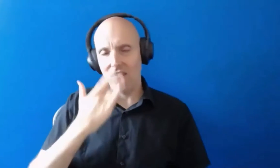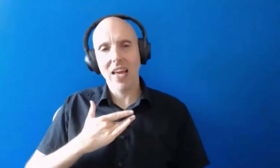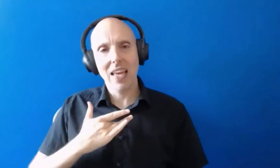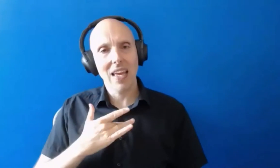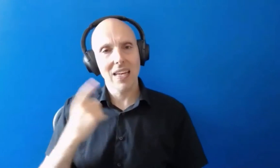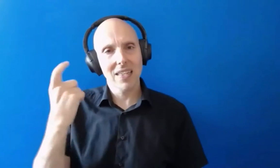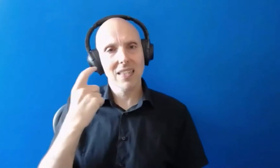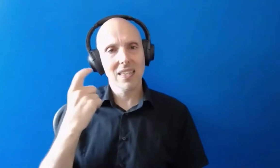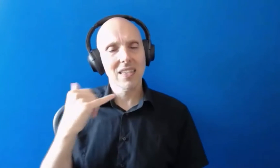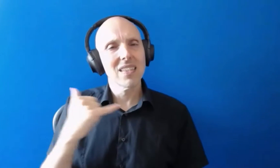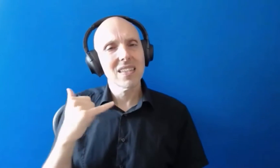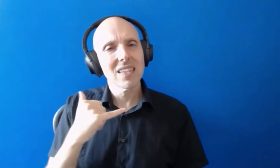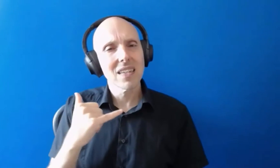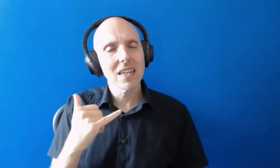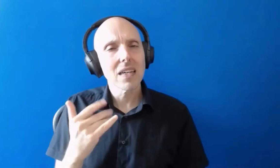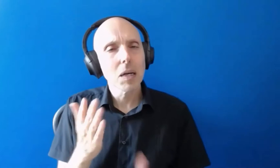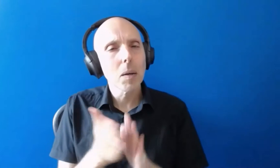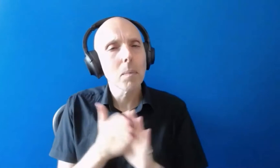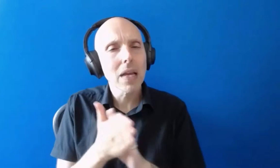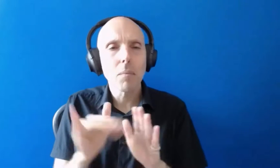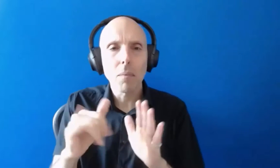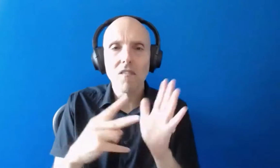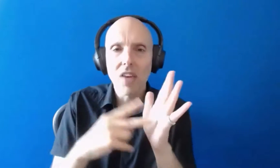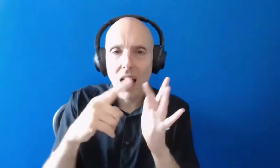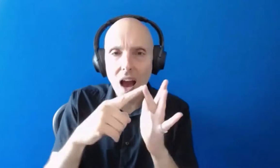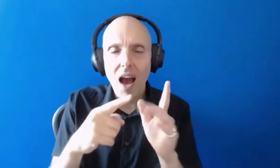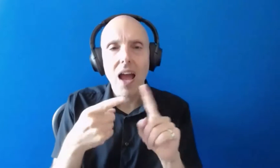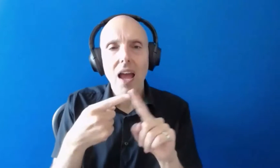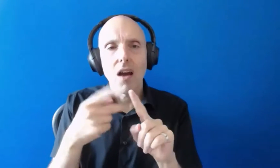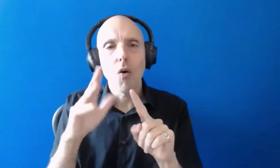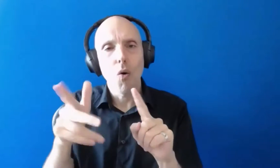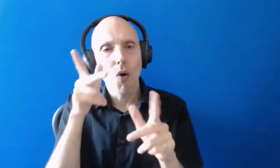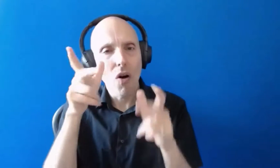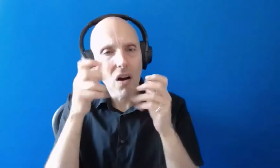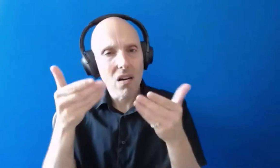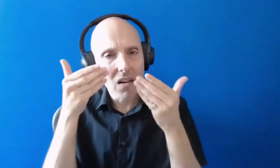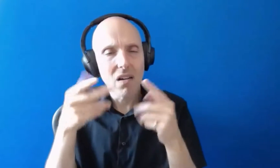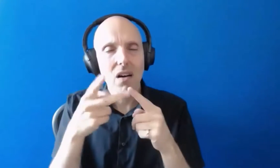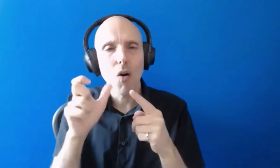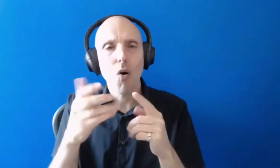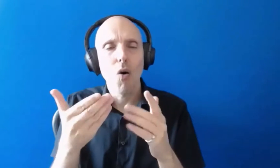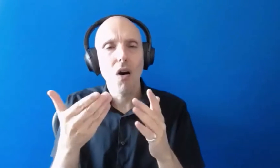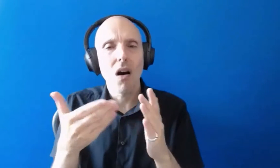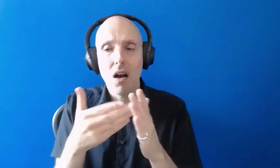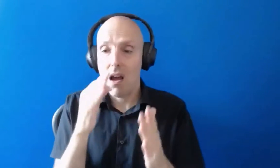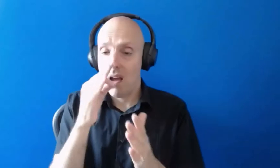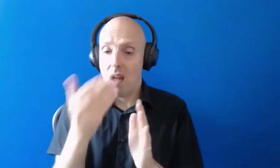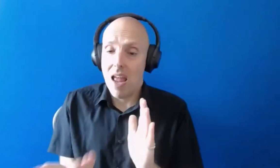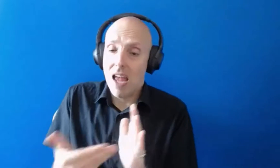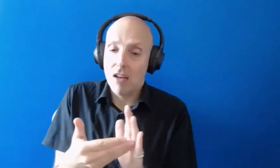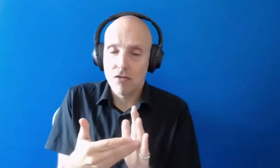additional needs on top of their vi or if they they um for chronic fatigue syndrome